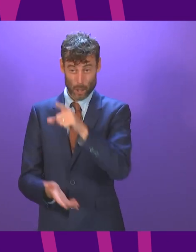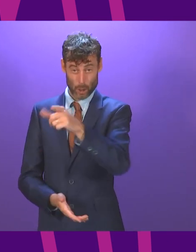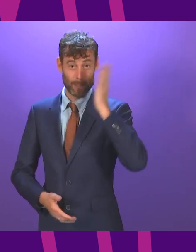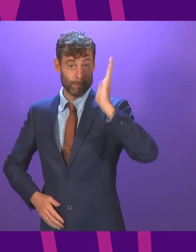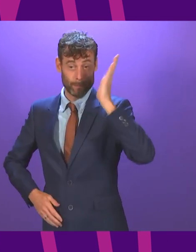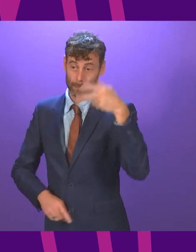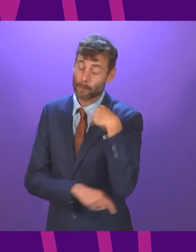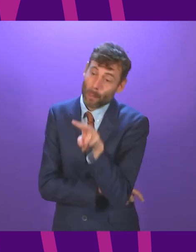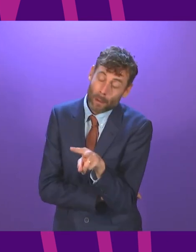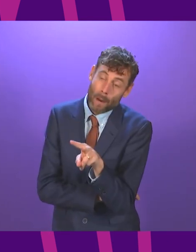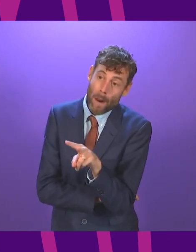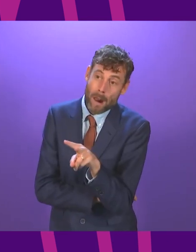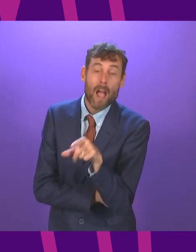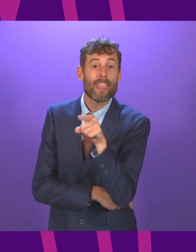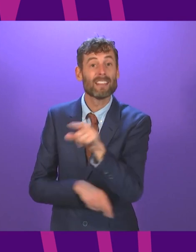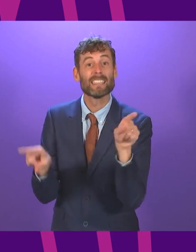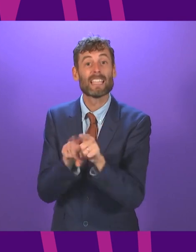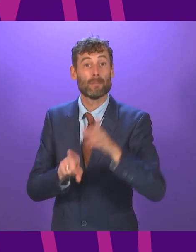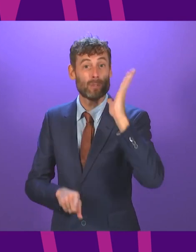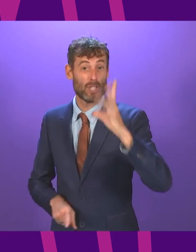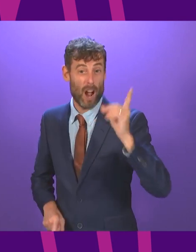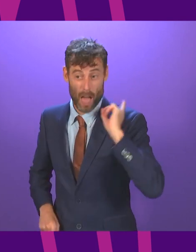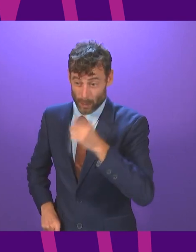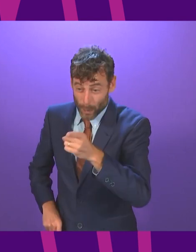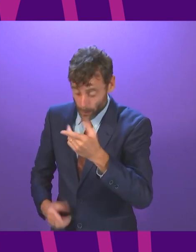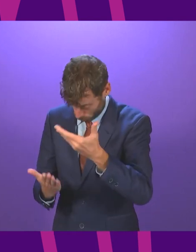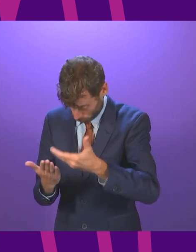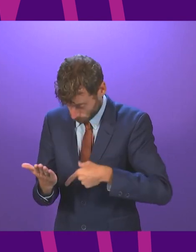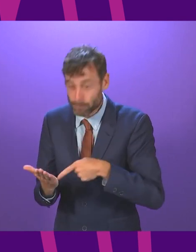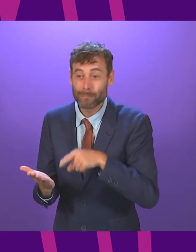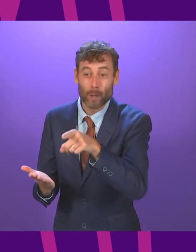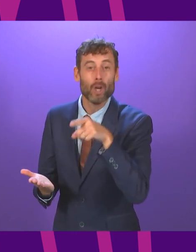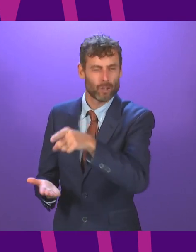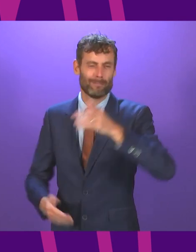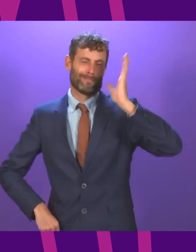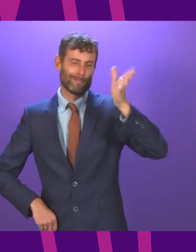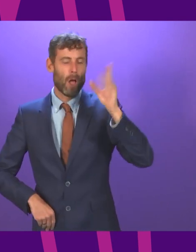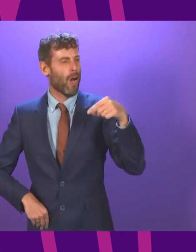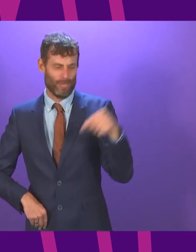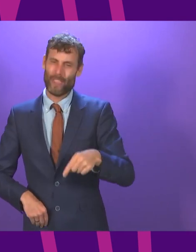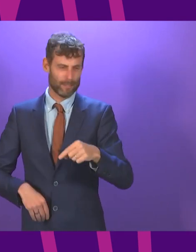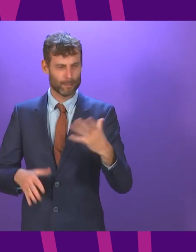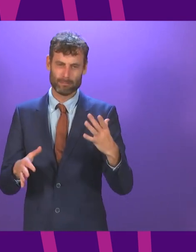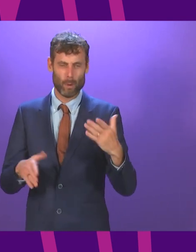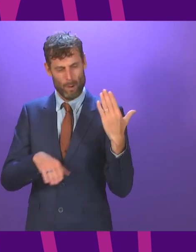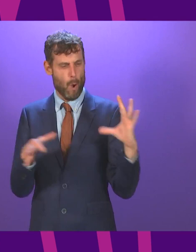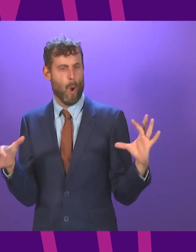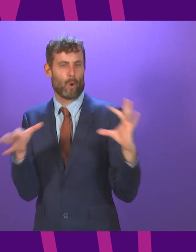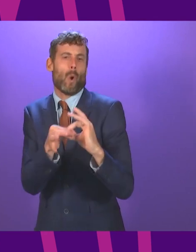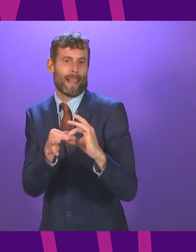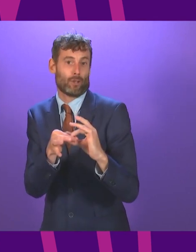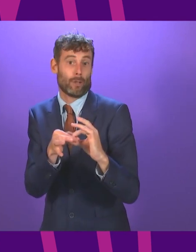week. The exact same speech that she used to try and convince everybody this coalition isn't actually